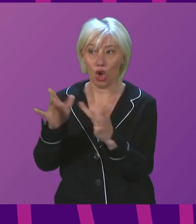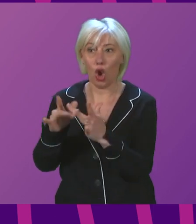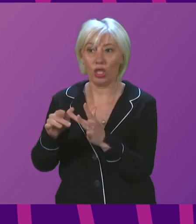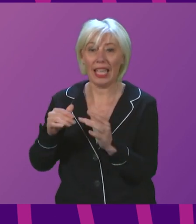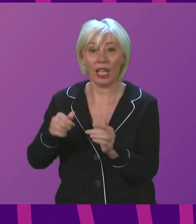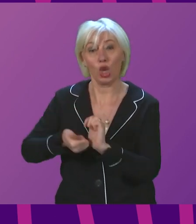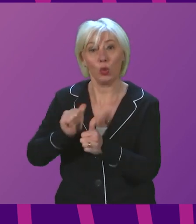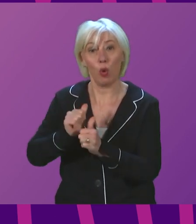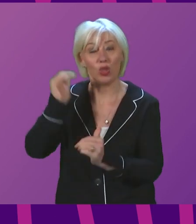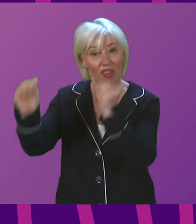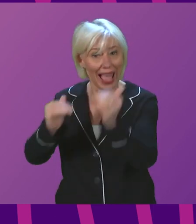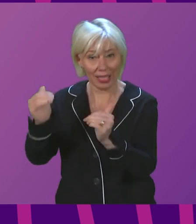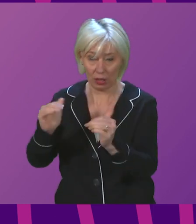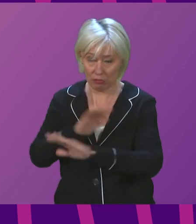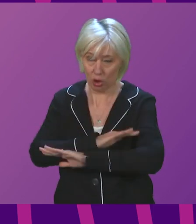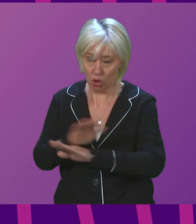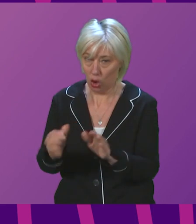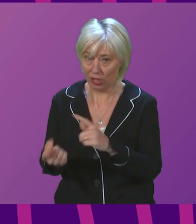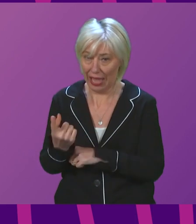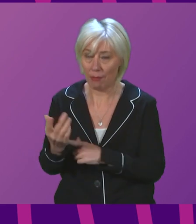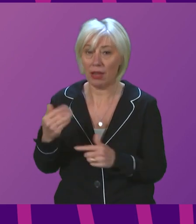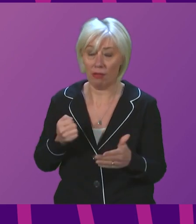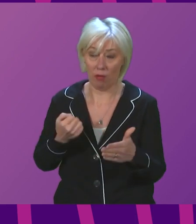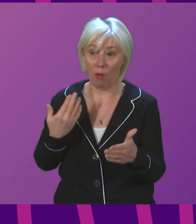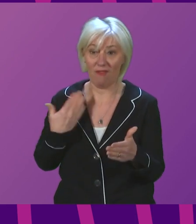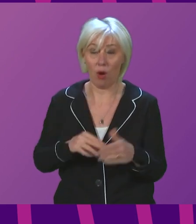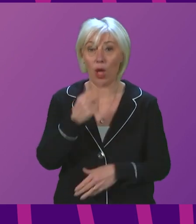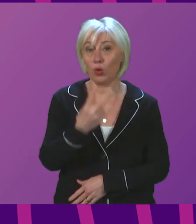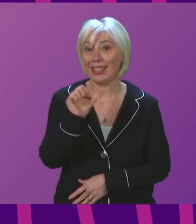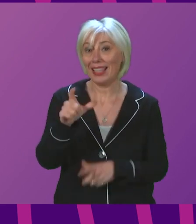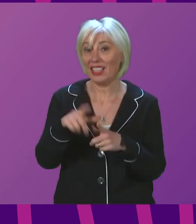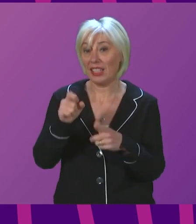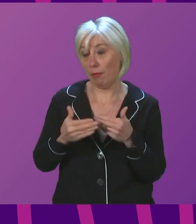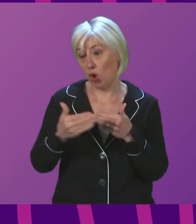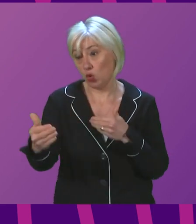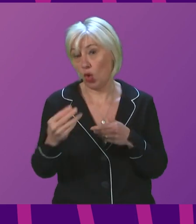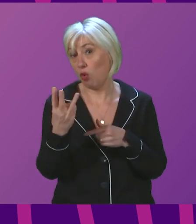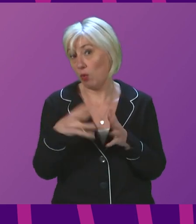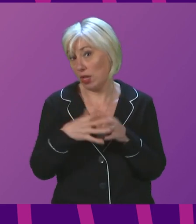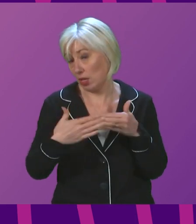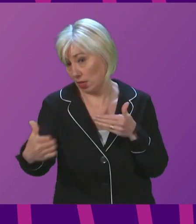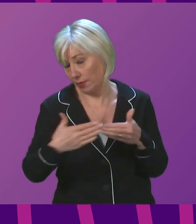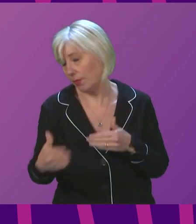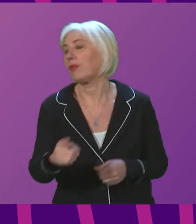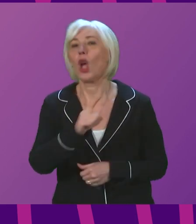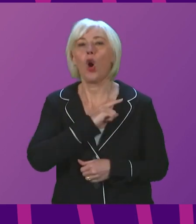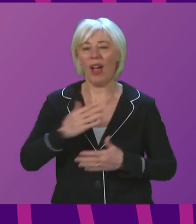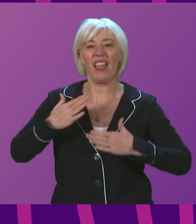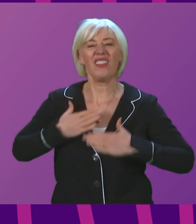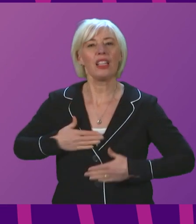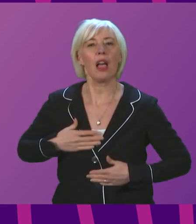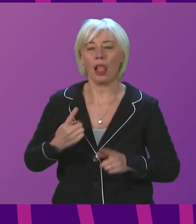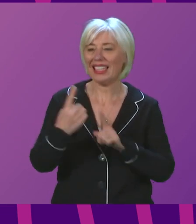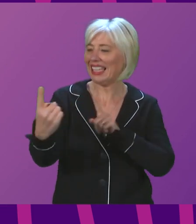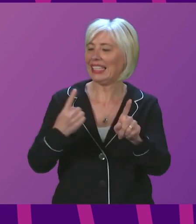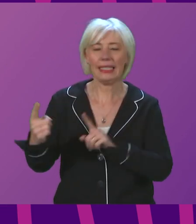should not take place during up to a three-week period from 26 December. This is because these activities where physical distancing